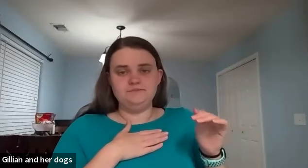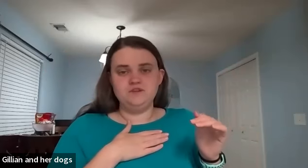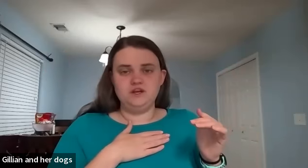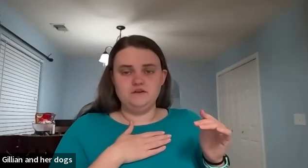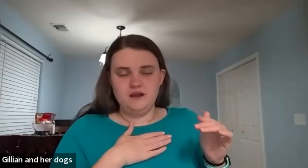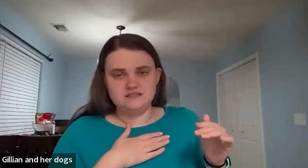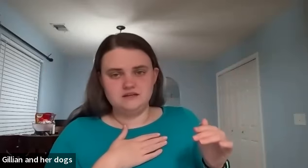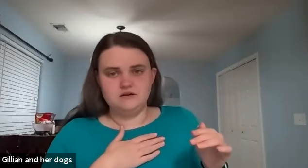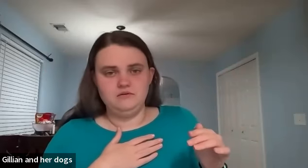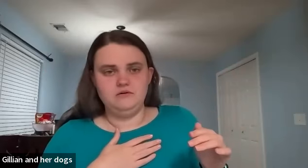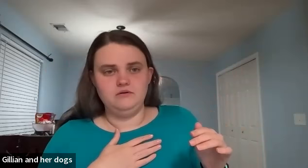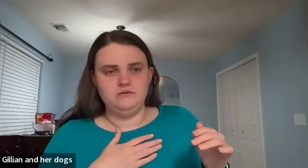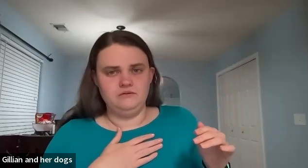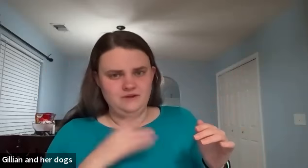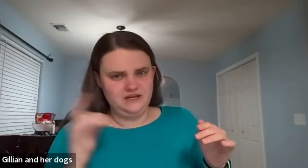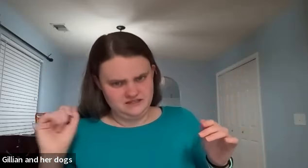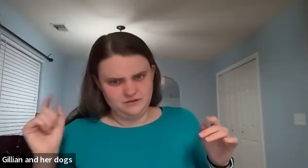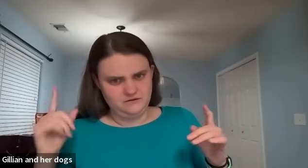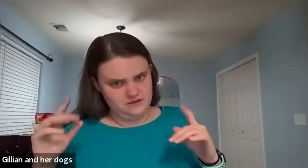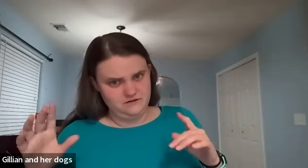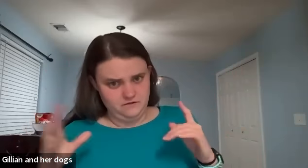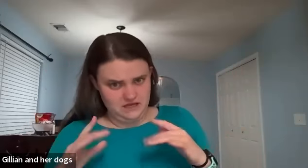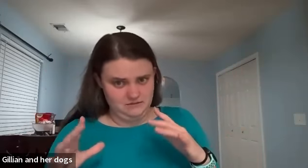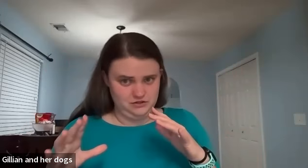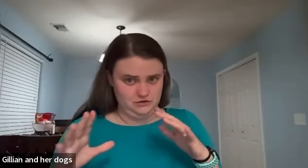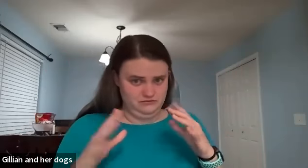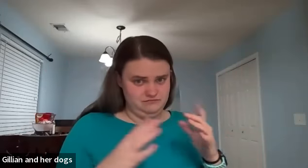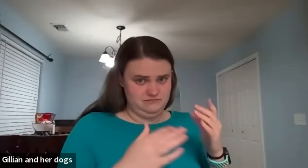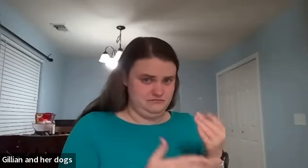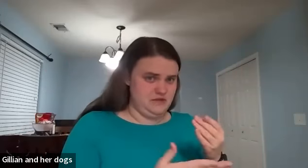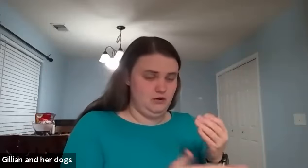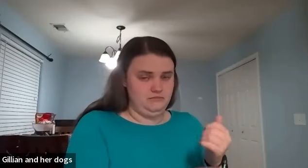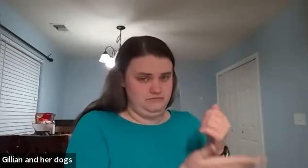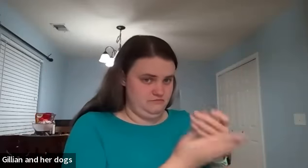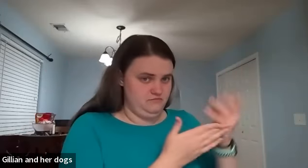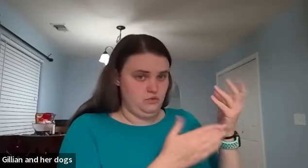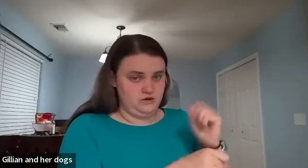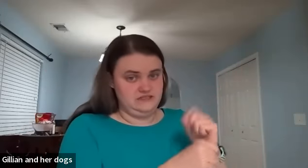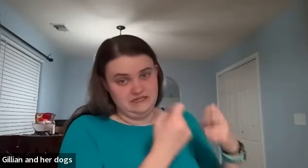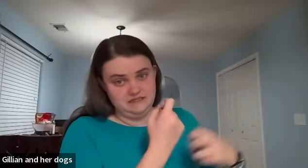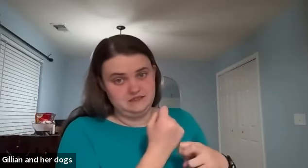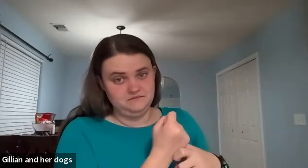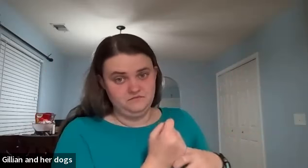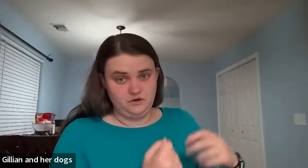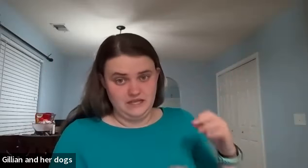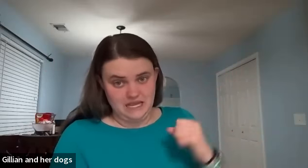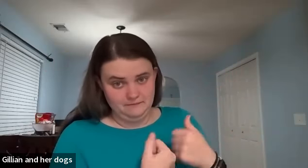you know if they're asking okay well we need someone to volunteer for the game to help work tickets for a game